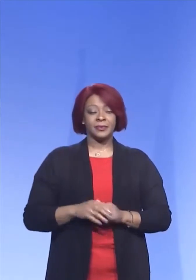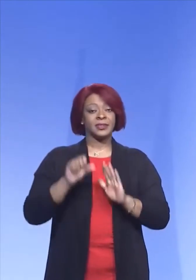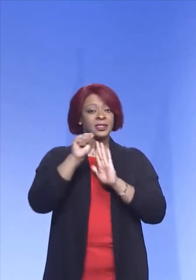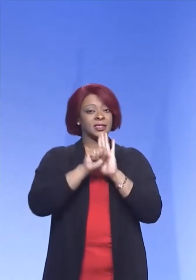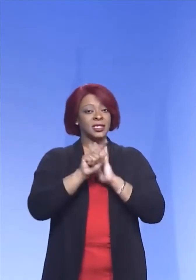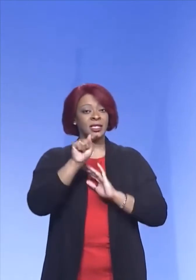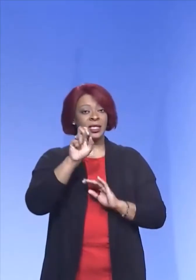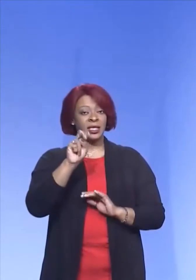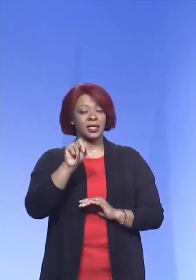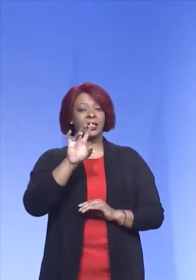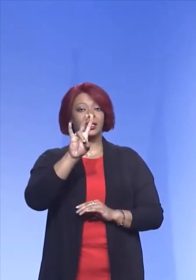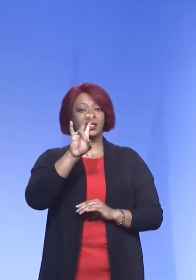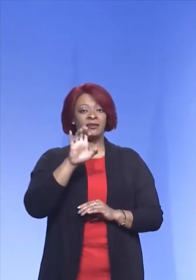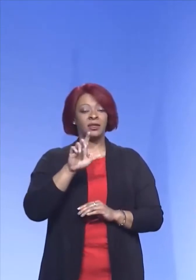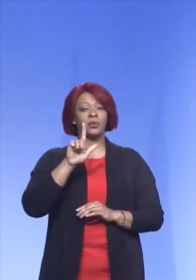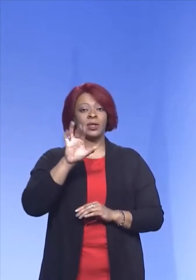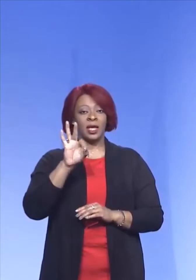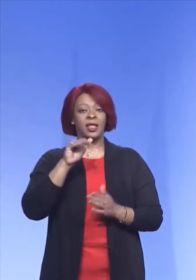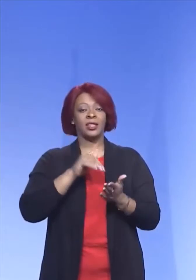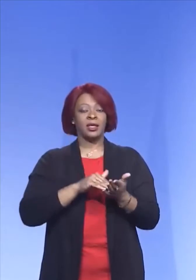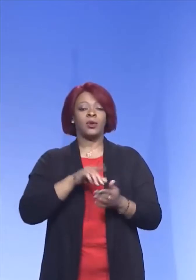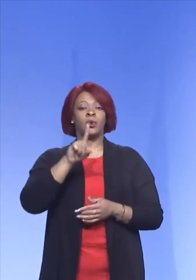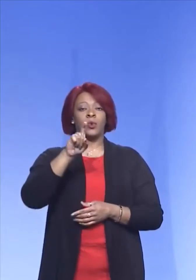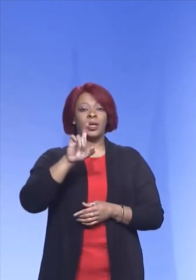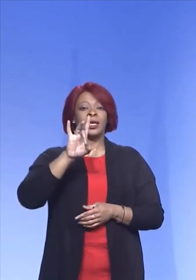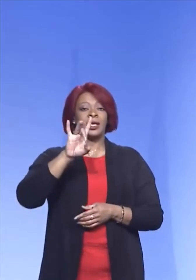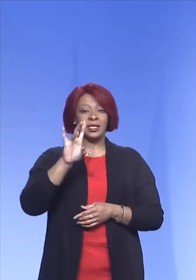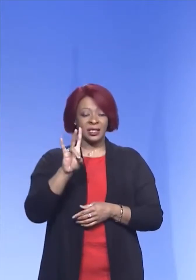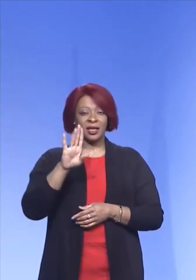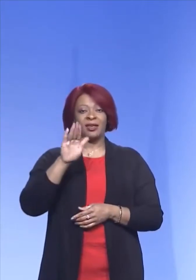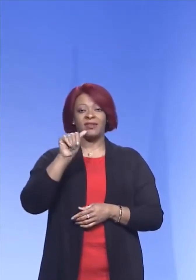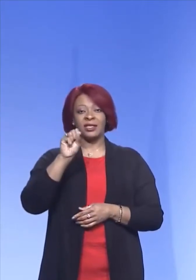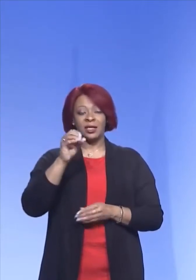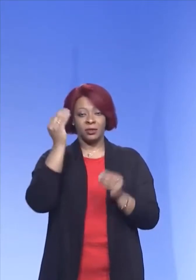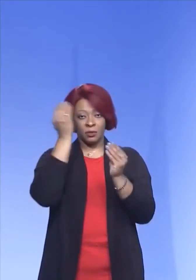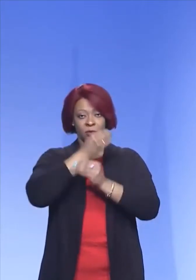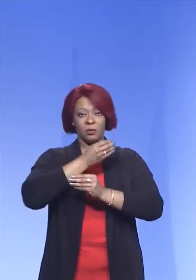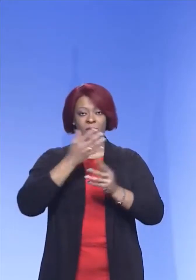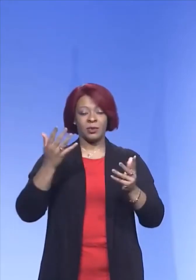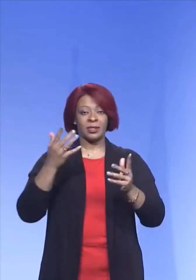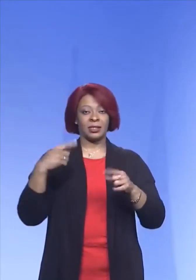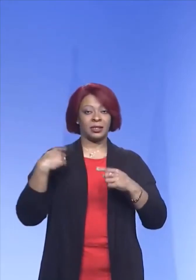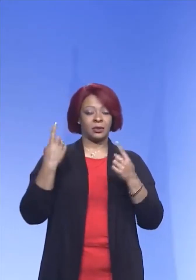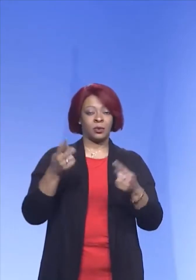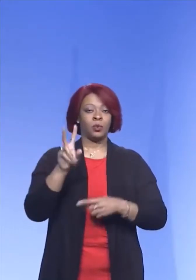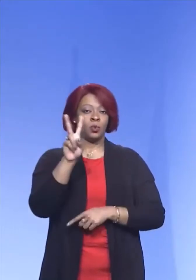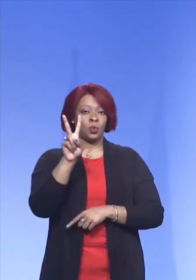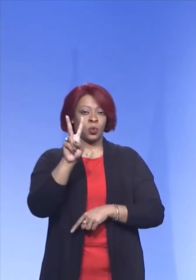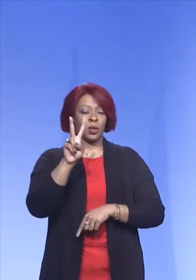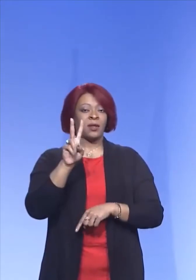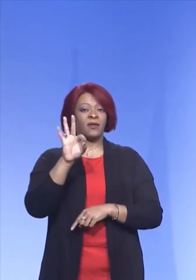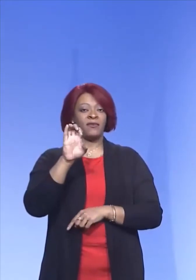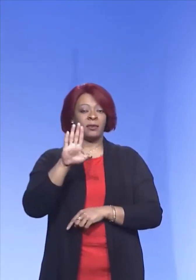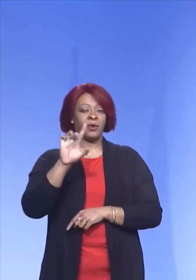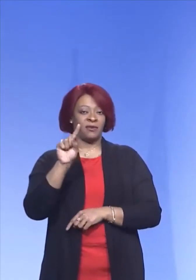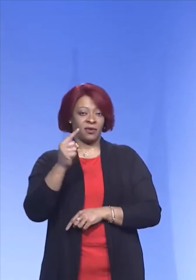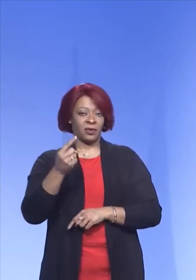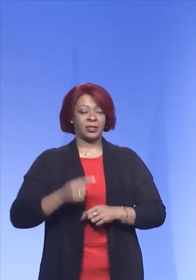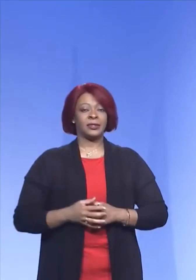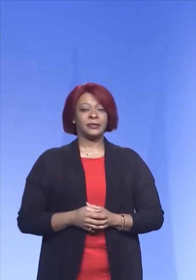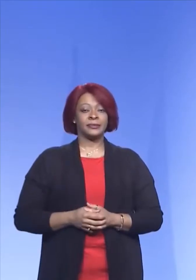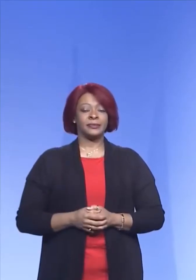we're at 729,187 cases reported as of 2 o'clock on February the 1st.